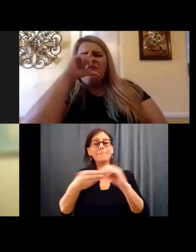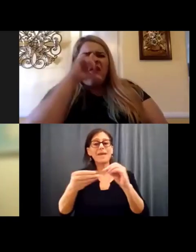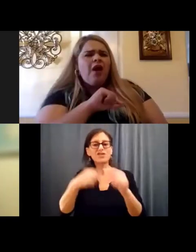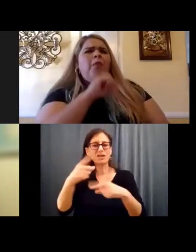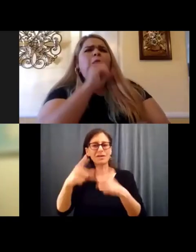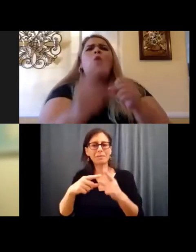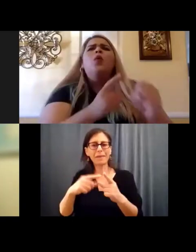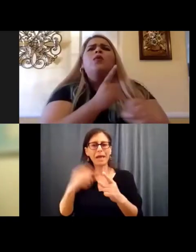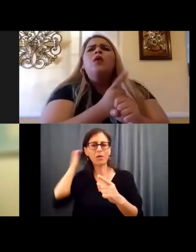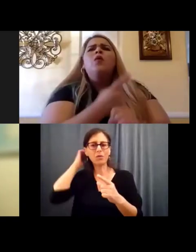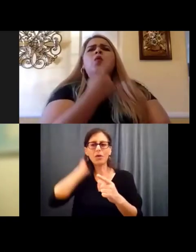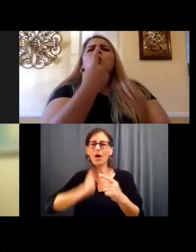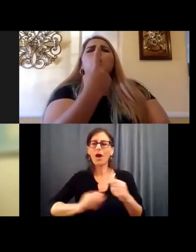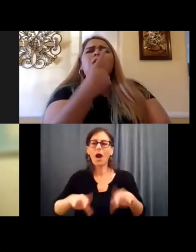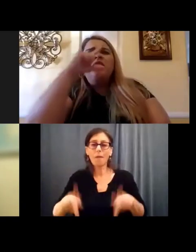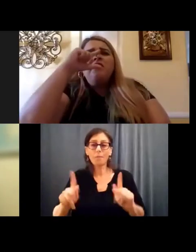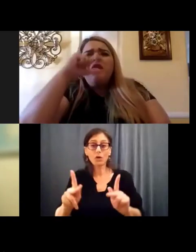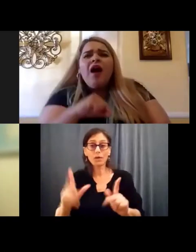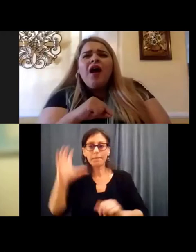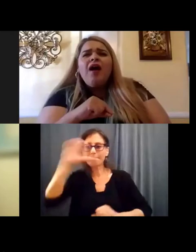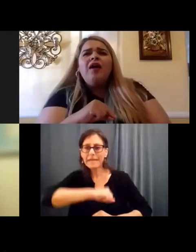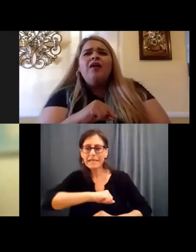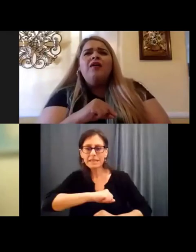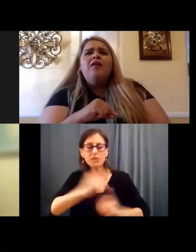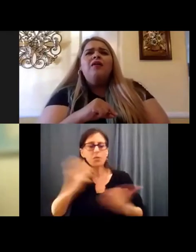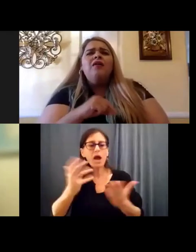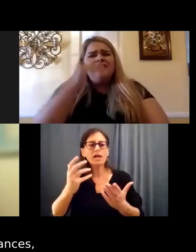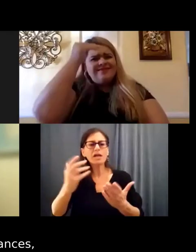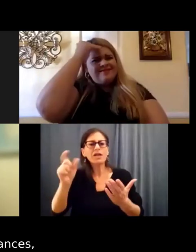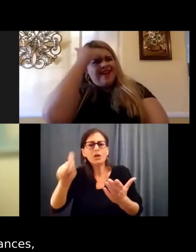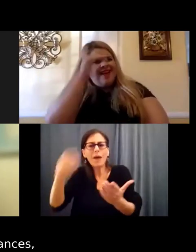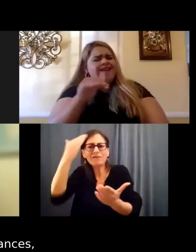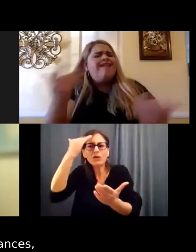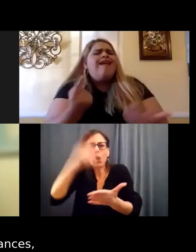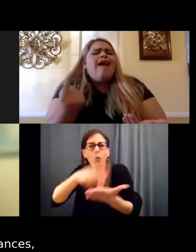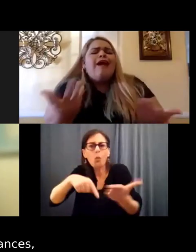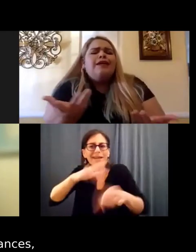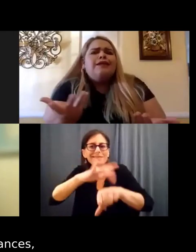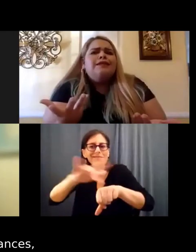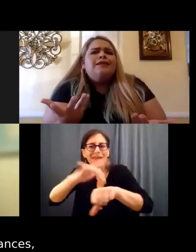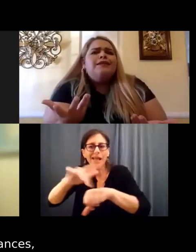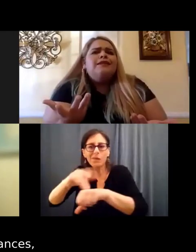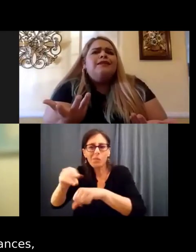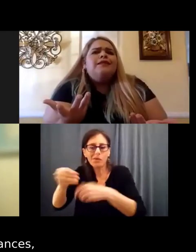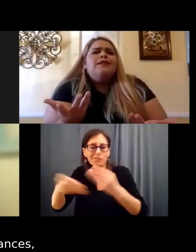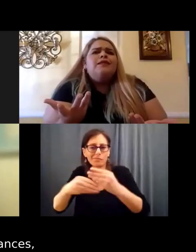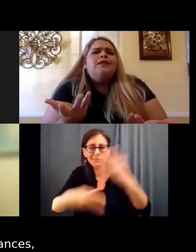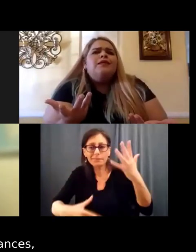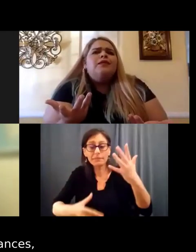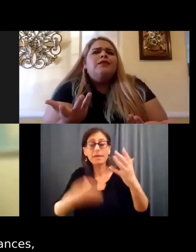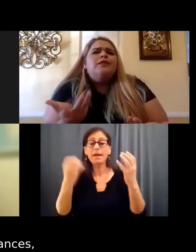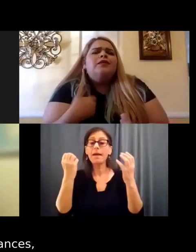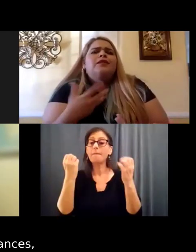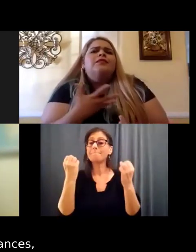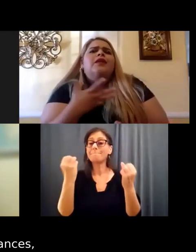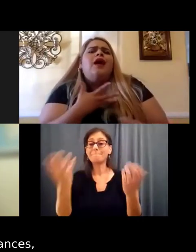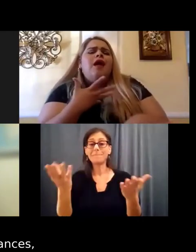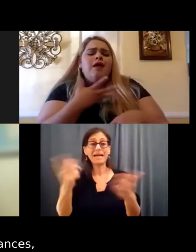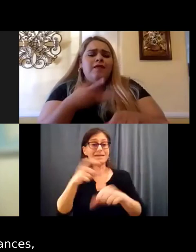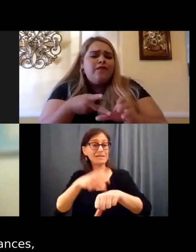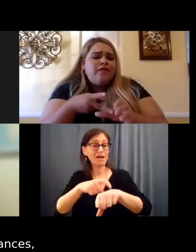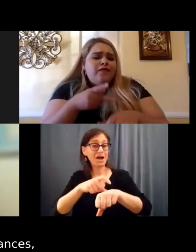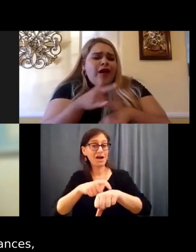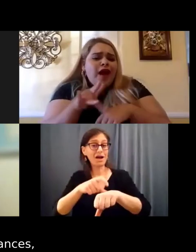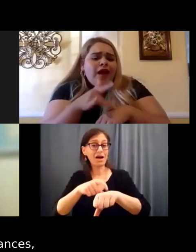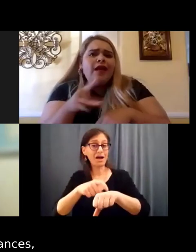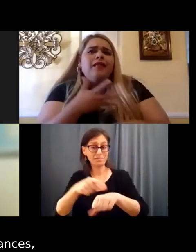opportunities in that is knowing what's available, right? We don't have, in many instances, uh,